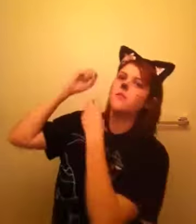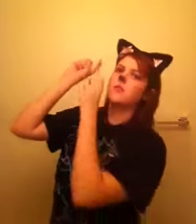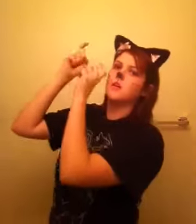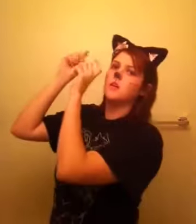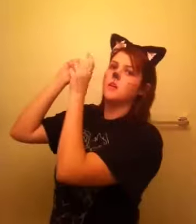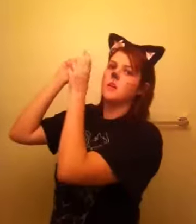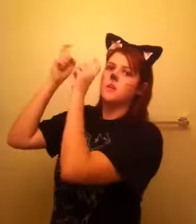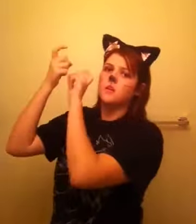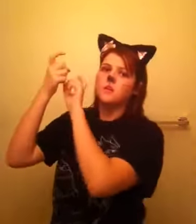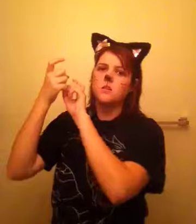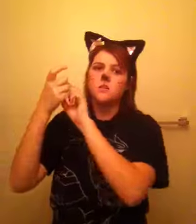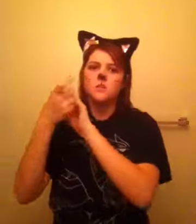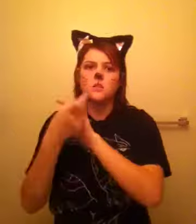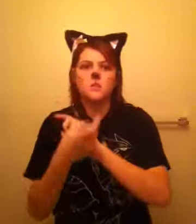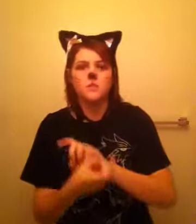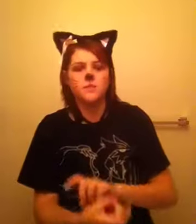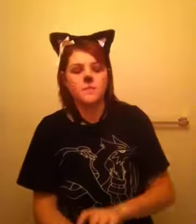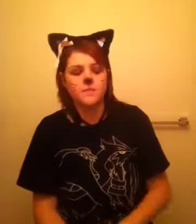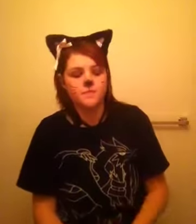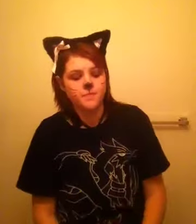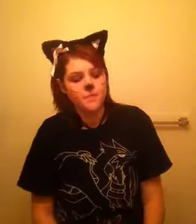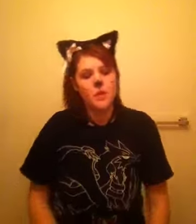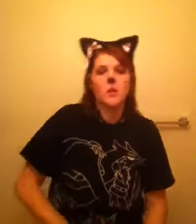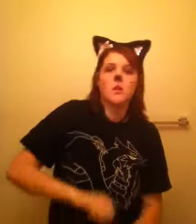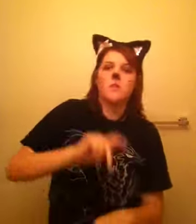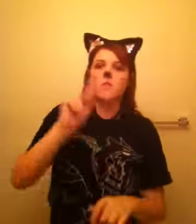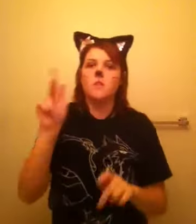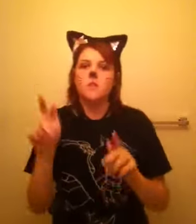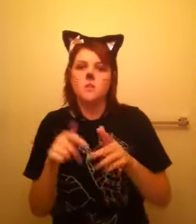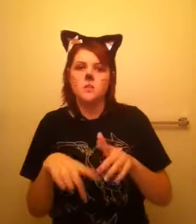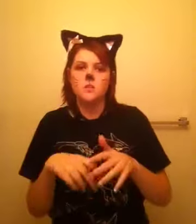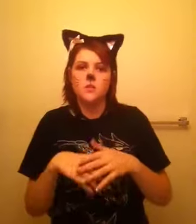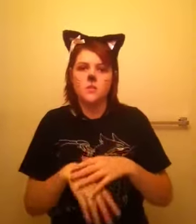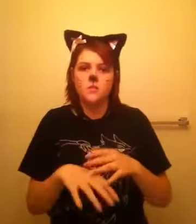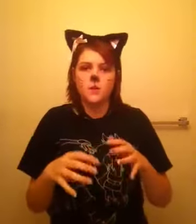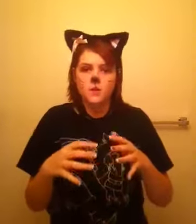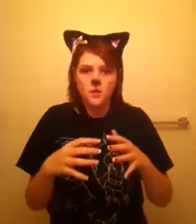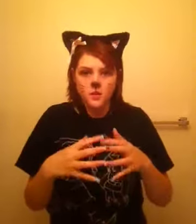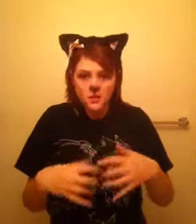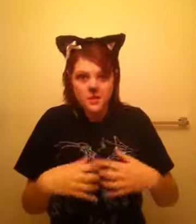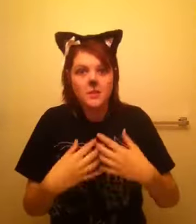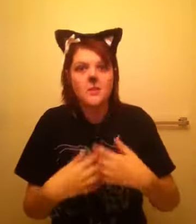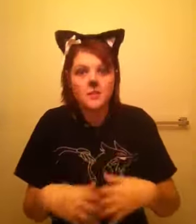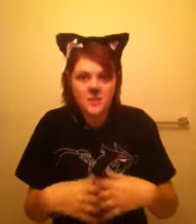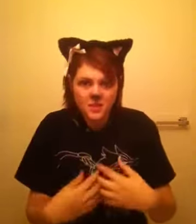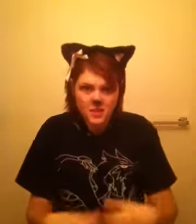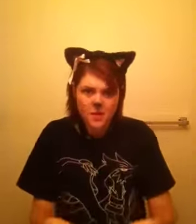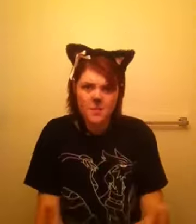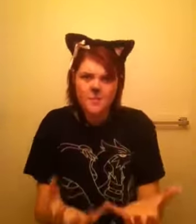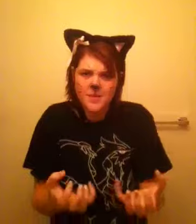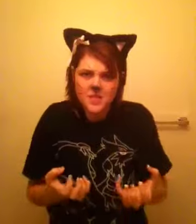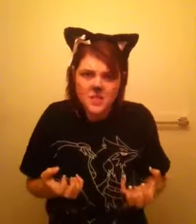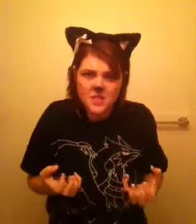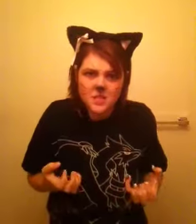gears are always turning. And everyone inside the mechanism is turning